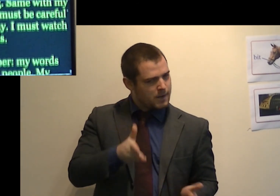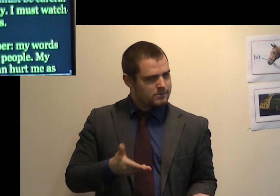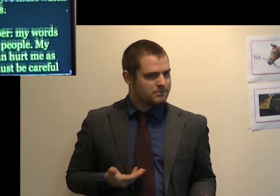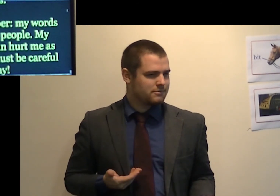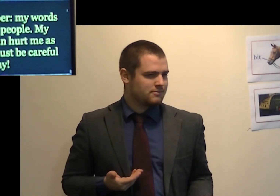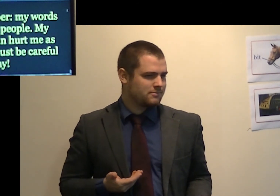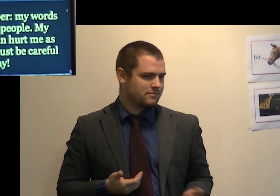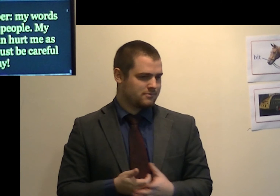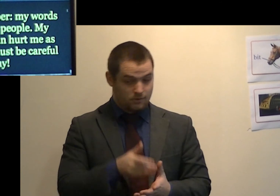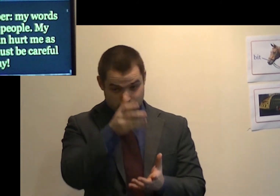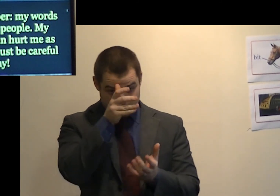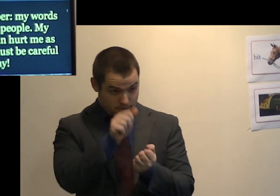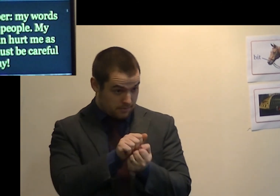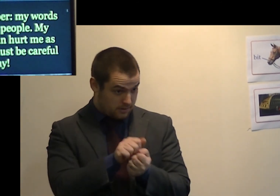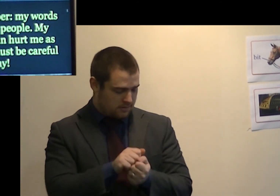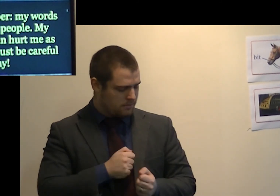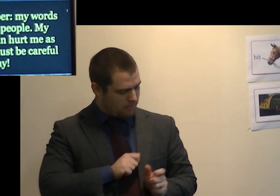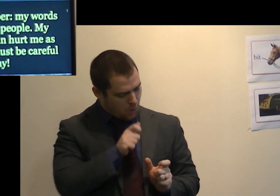Remember, my words can hurt